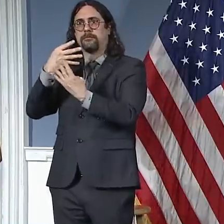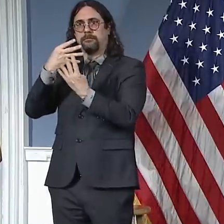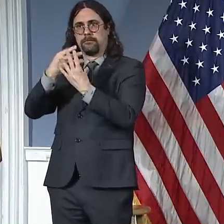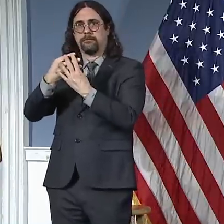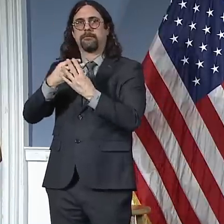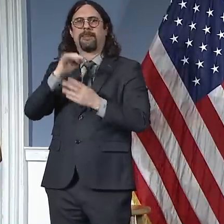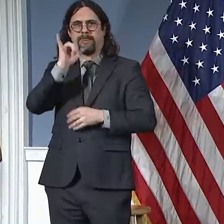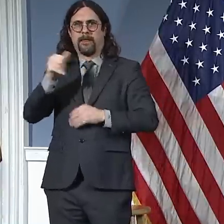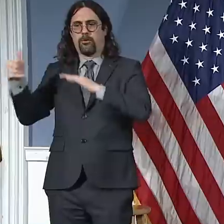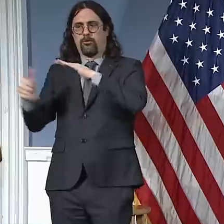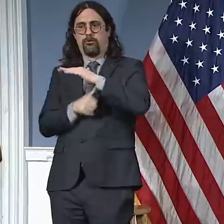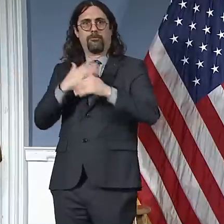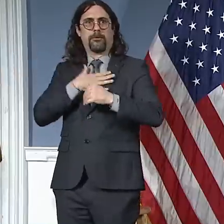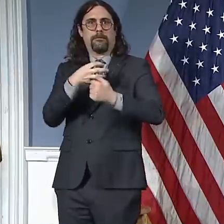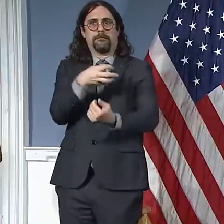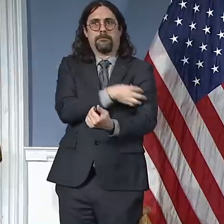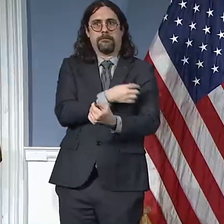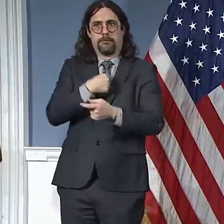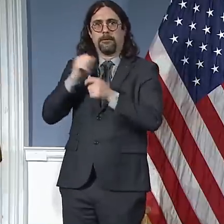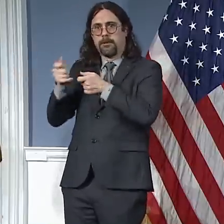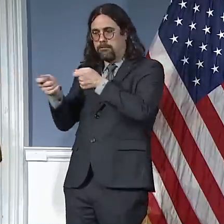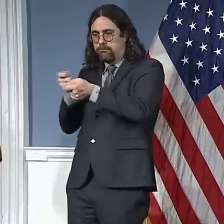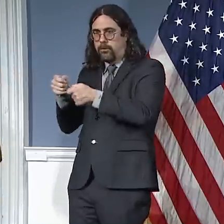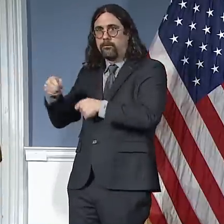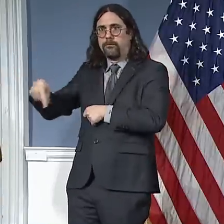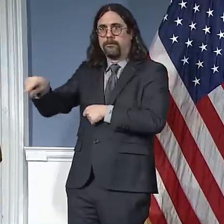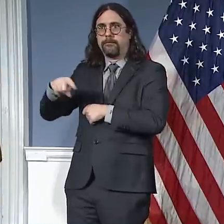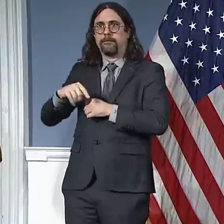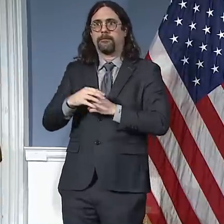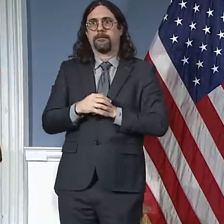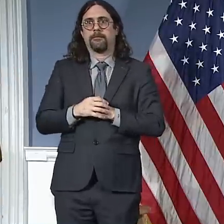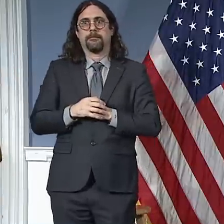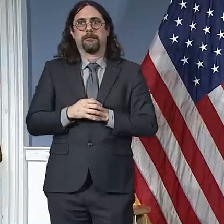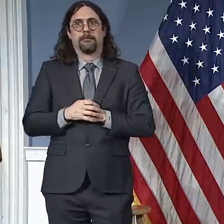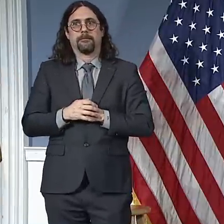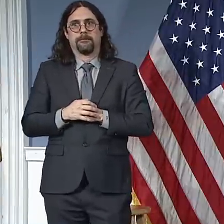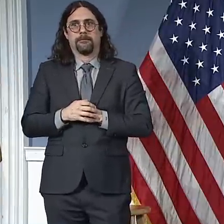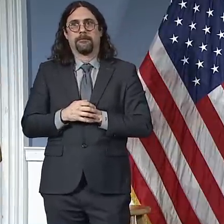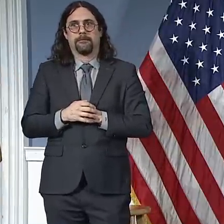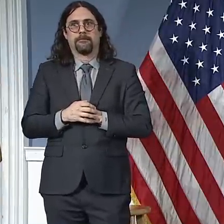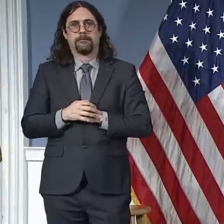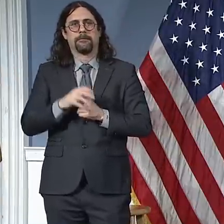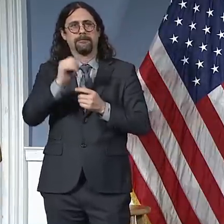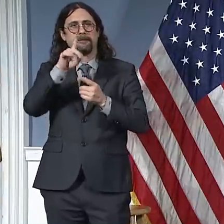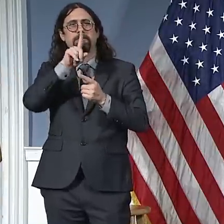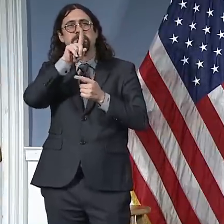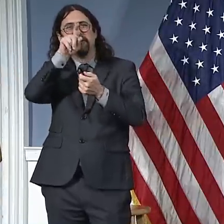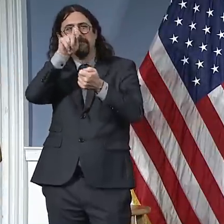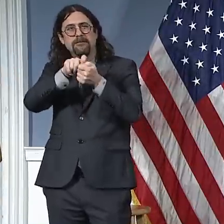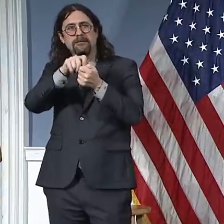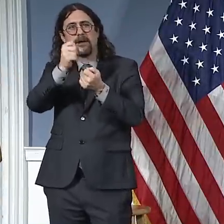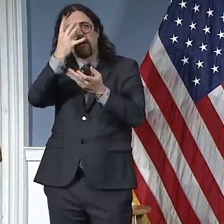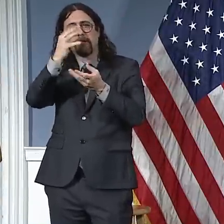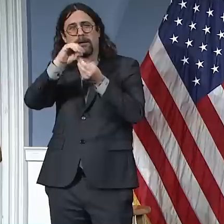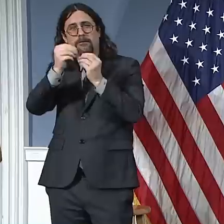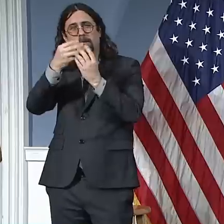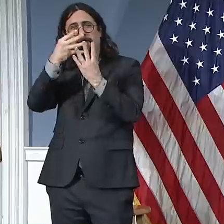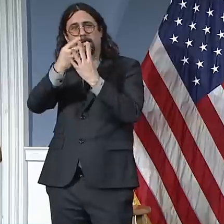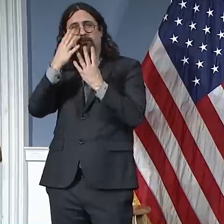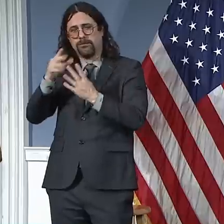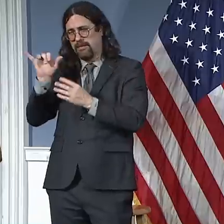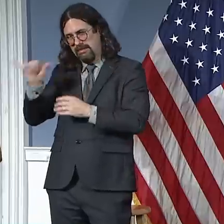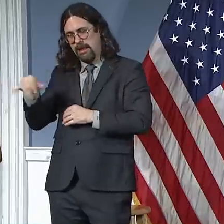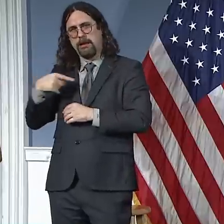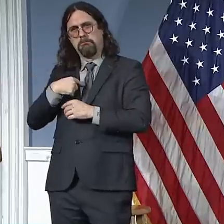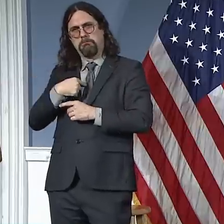500 inmates in that category. There is a substantial group that because of very